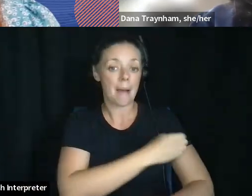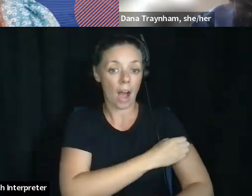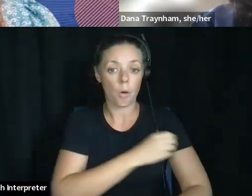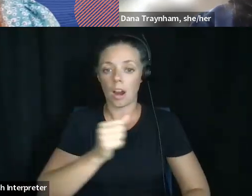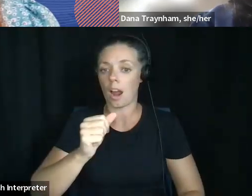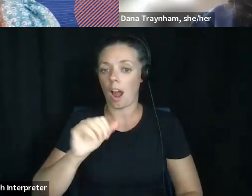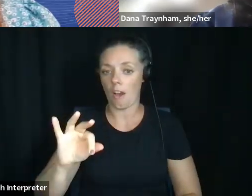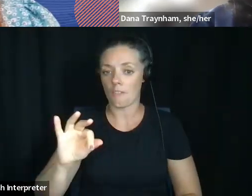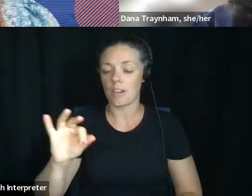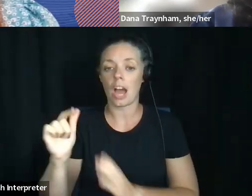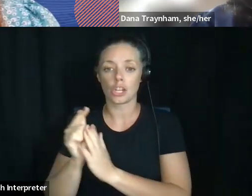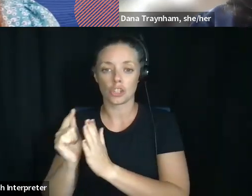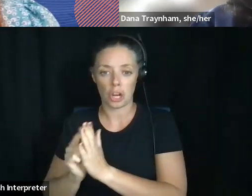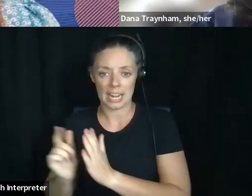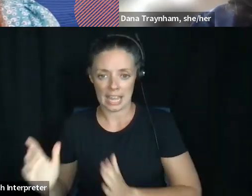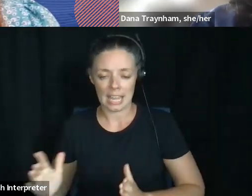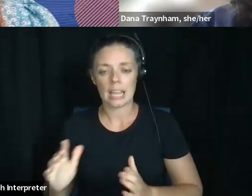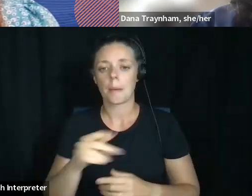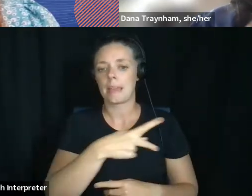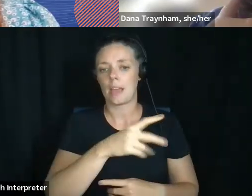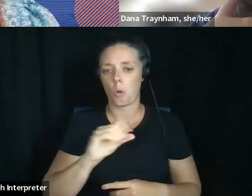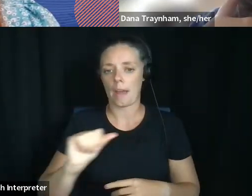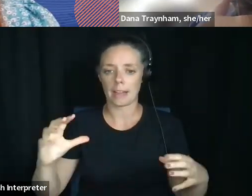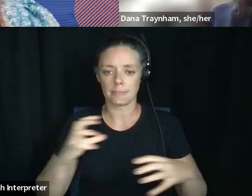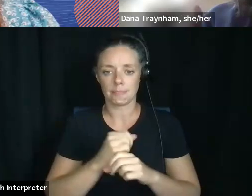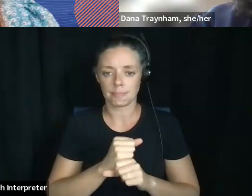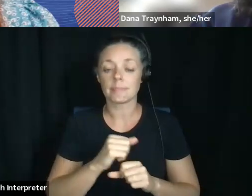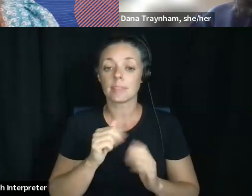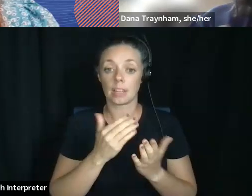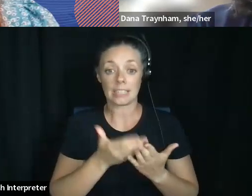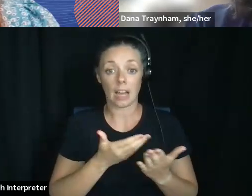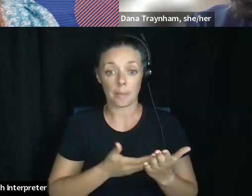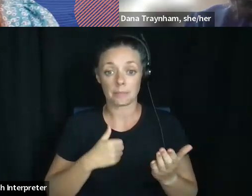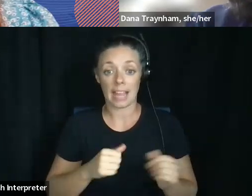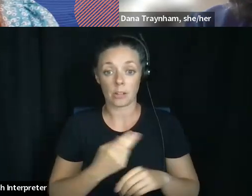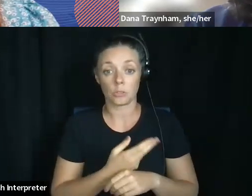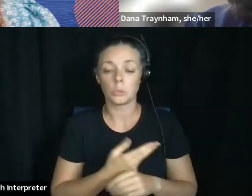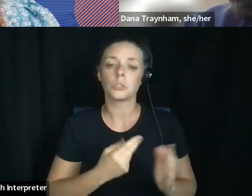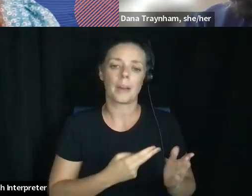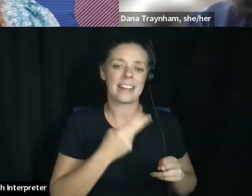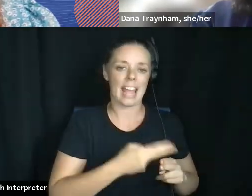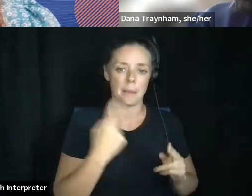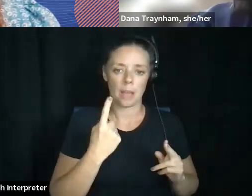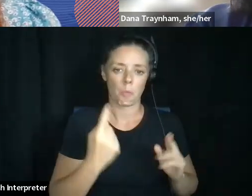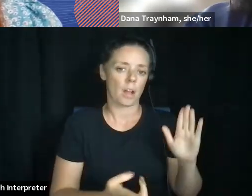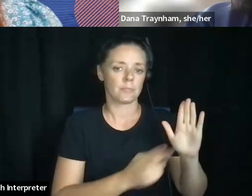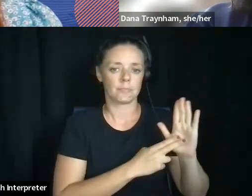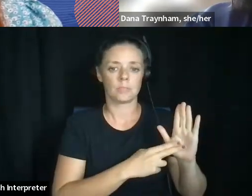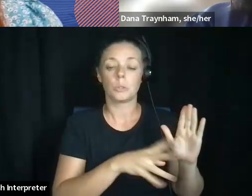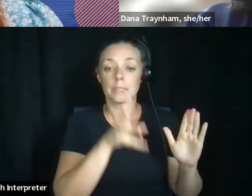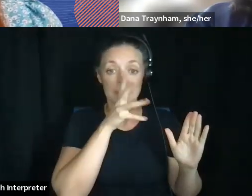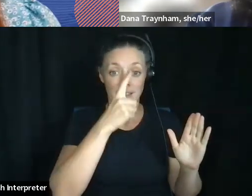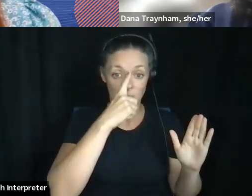document that I can use that can name somebody to speak for me when I can't. So